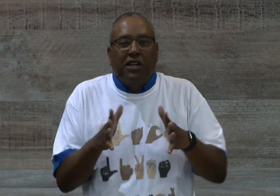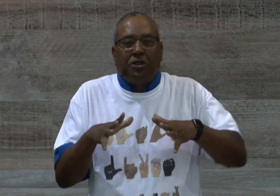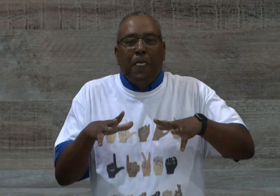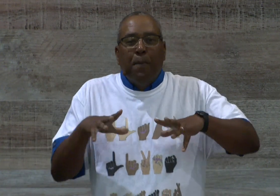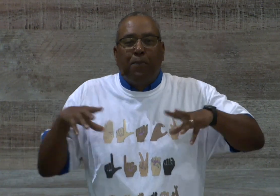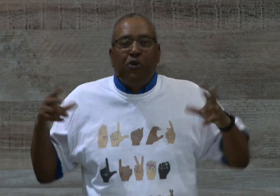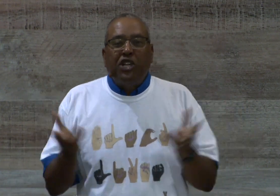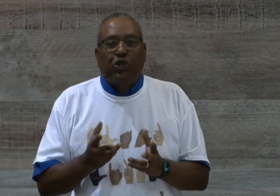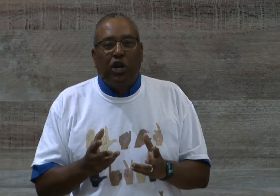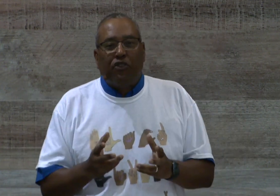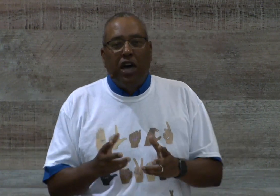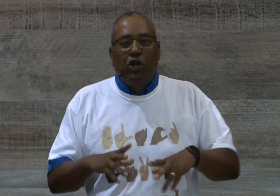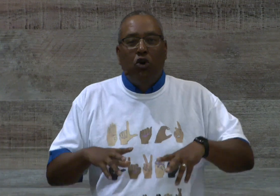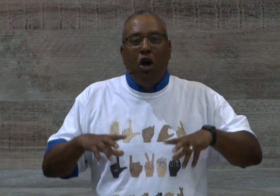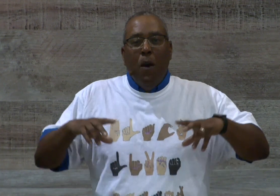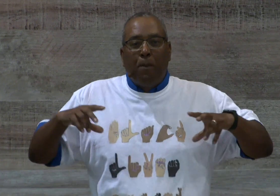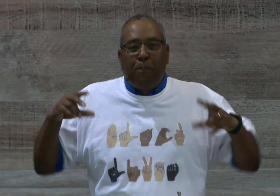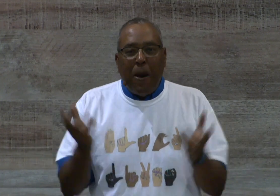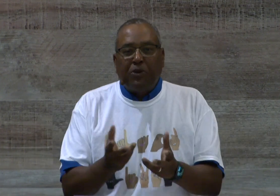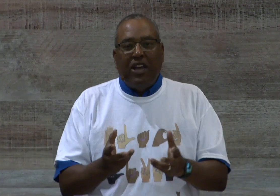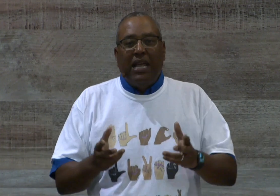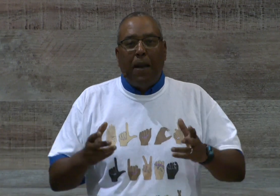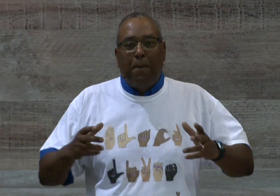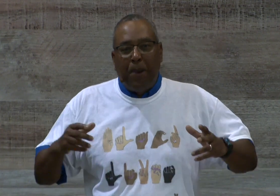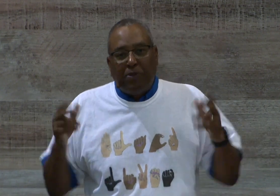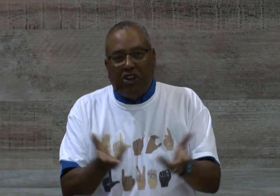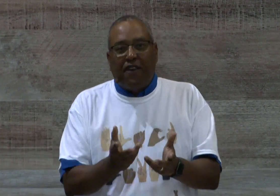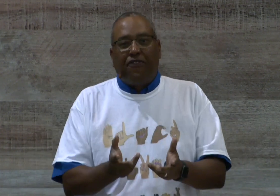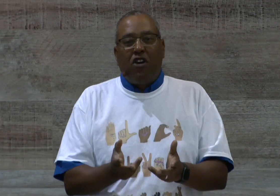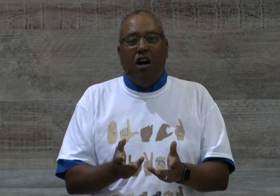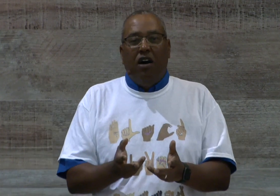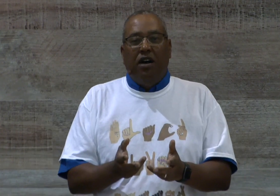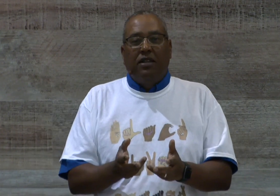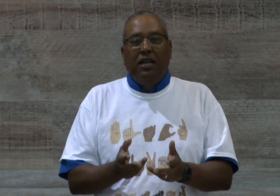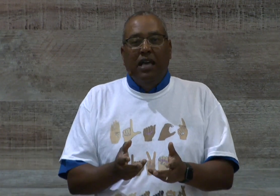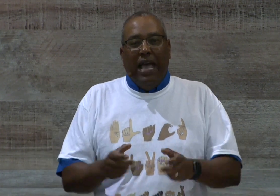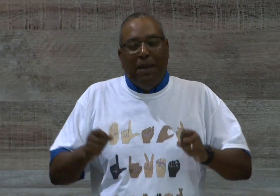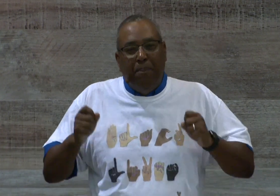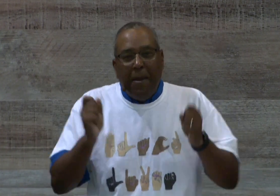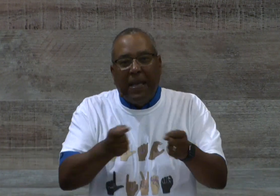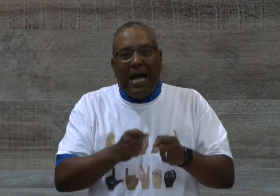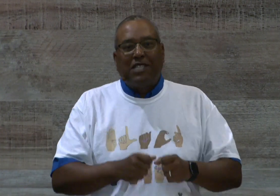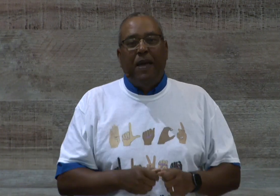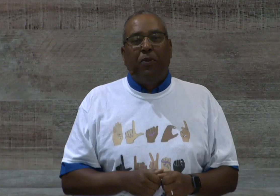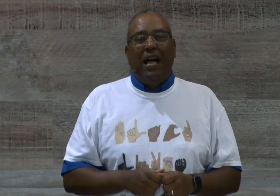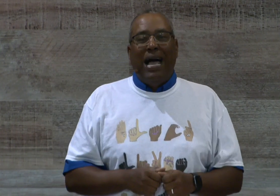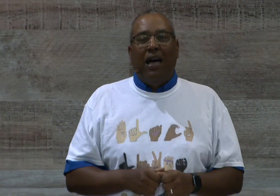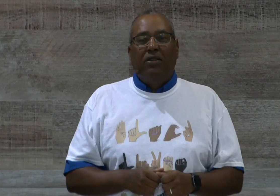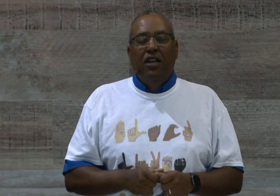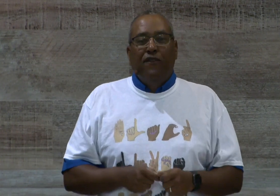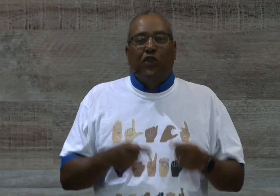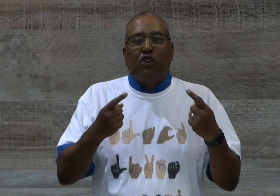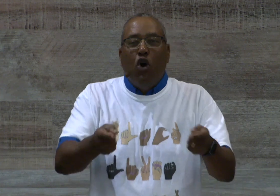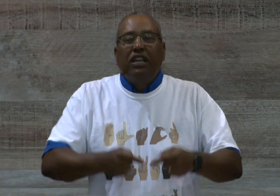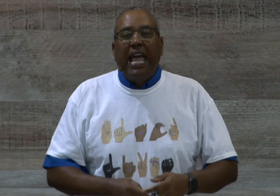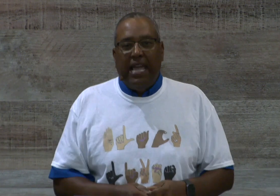there's some preachers going around who are perpetrating a fraud and pimping God's people out for their own gain.